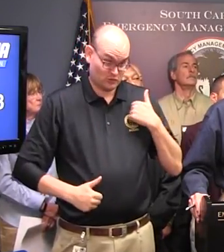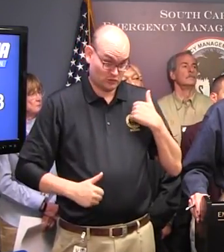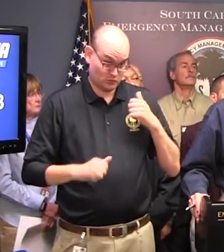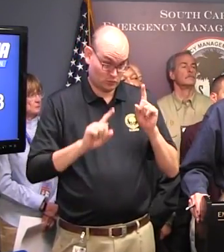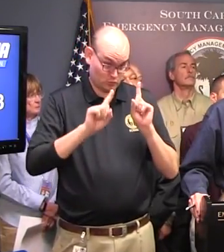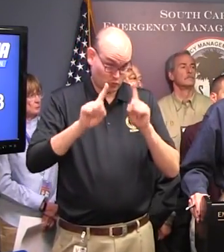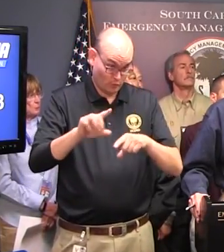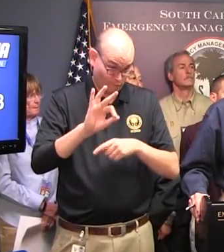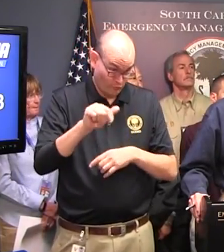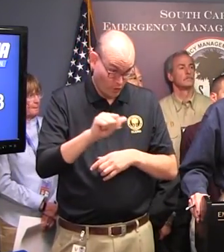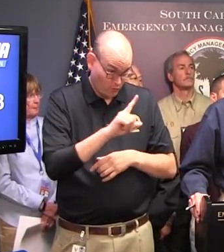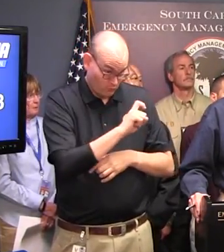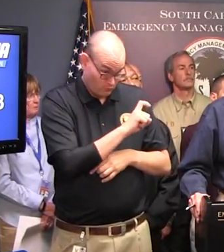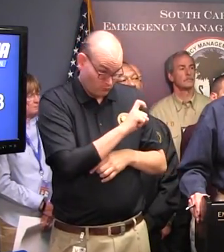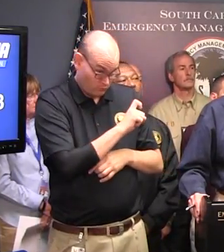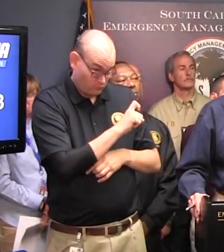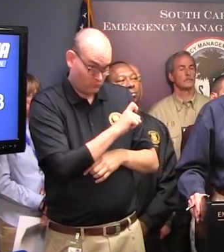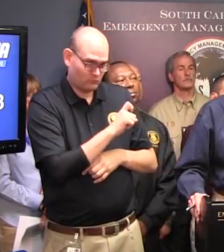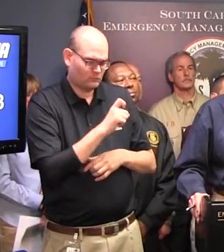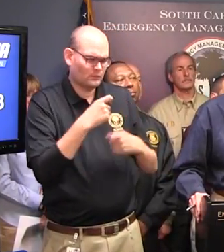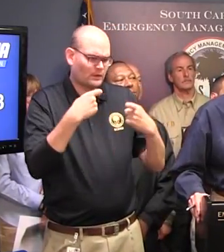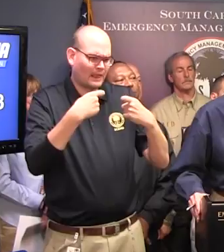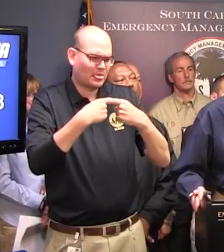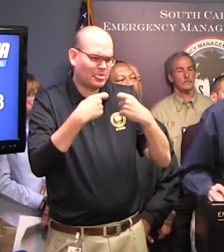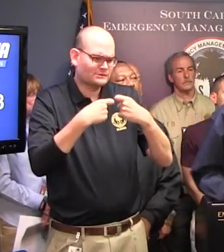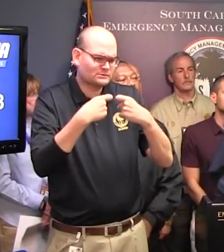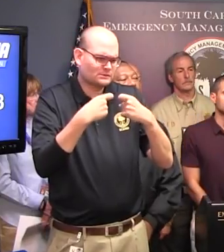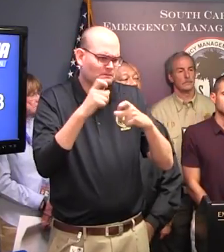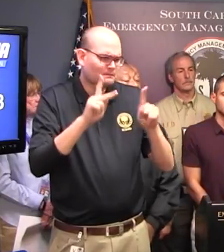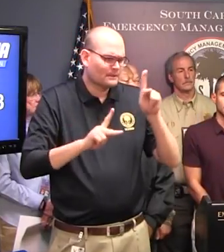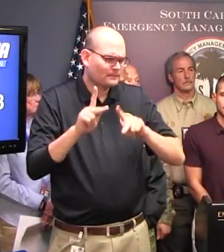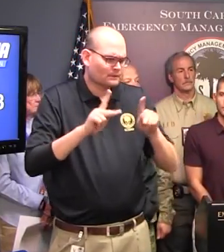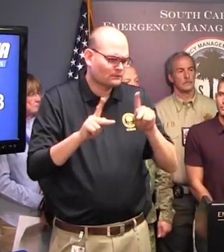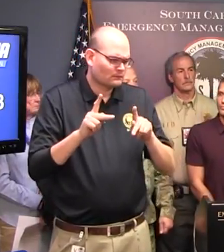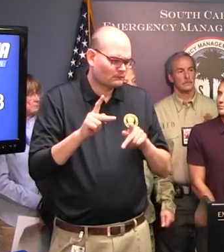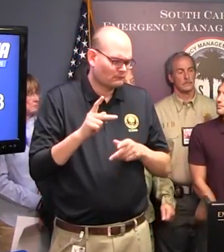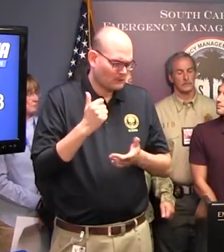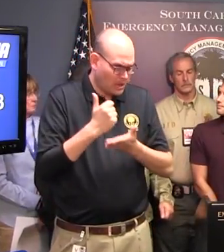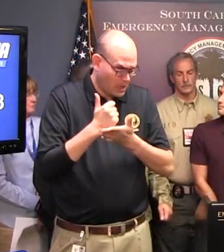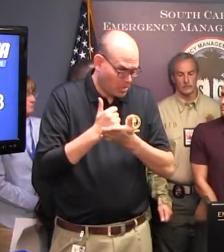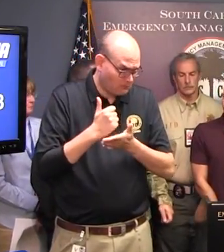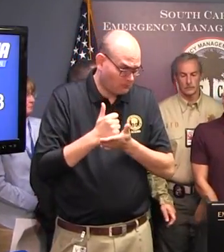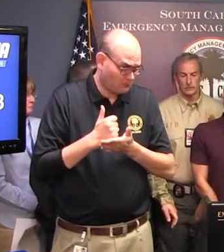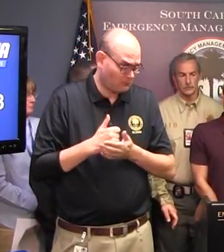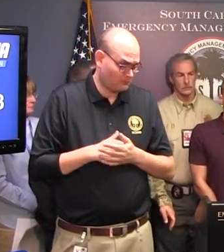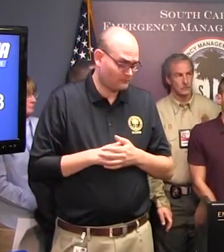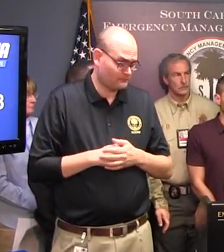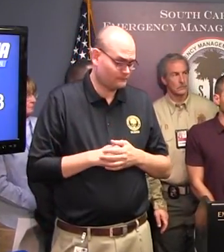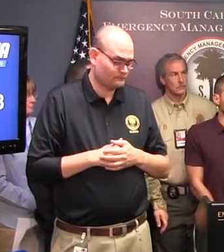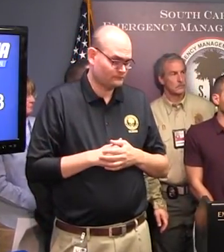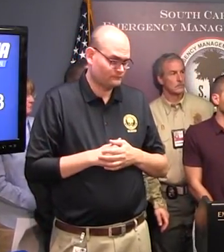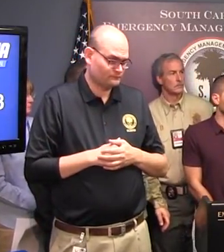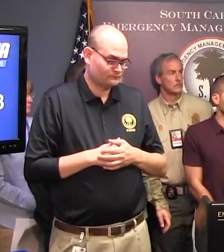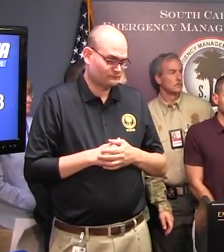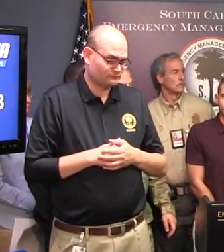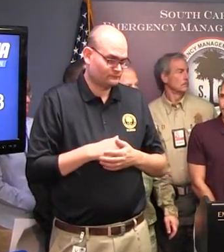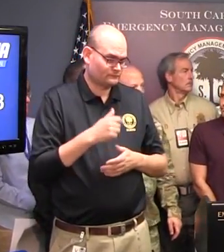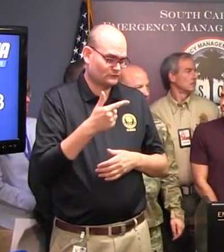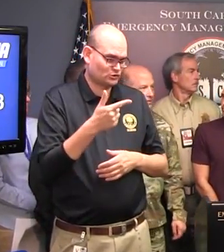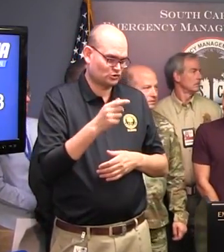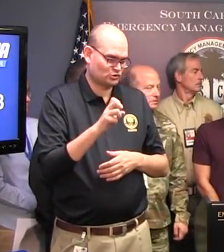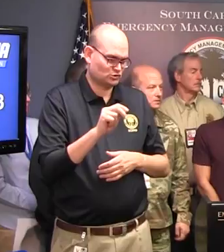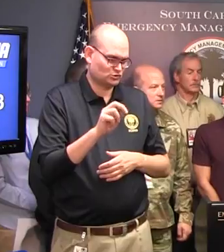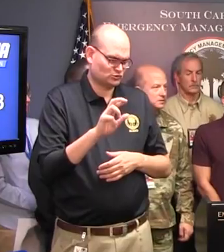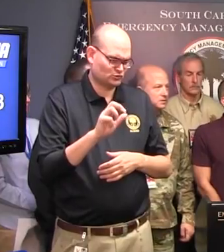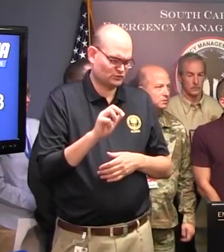manpower for utility workers and so forth? I'll ask the general and who